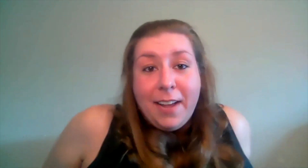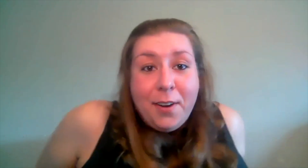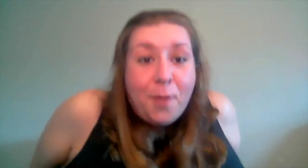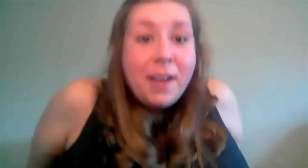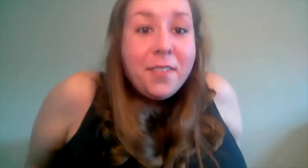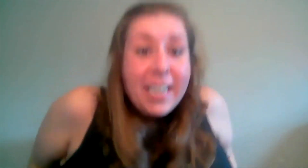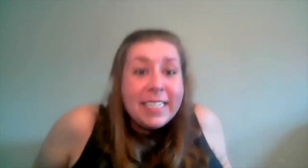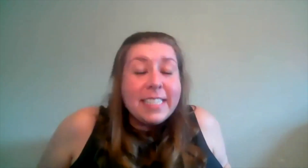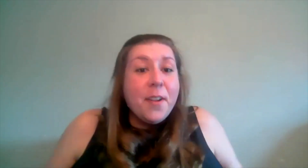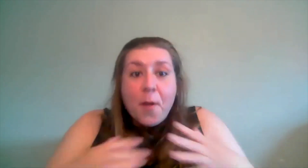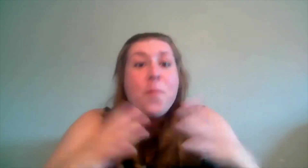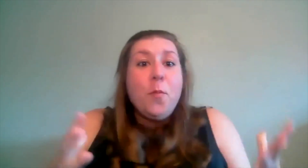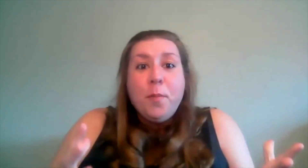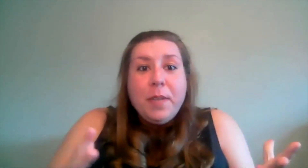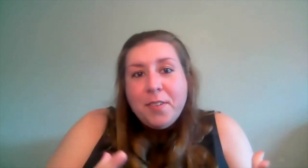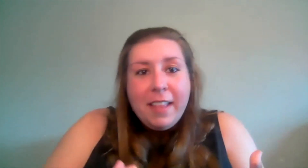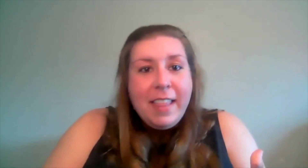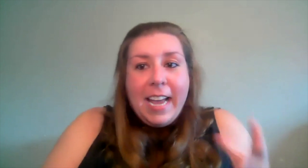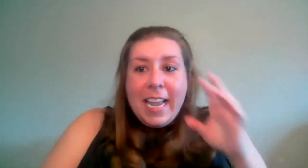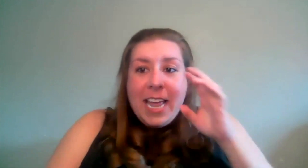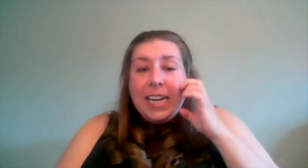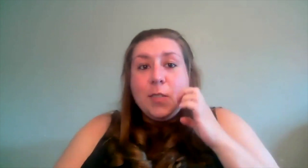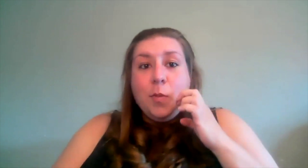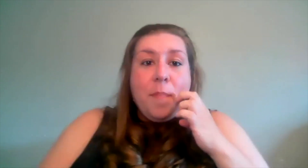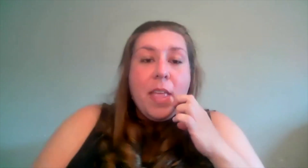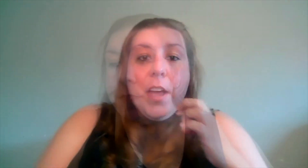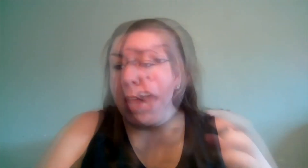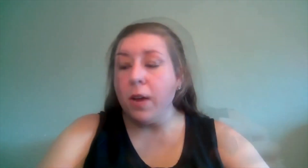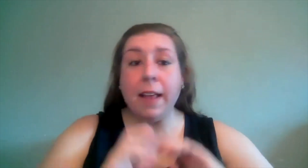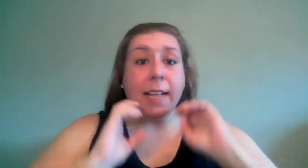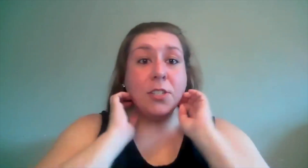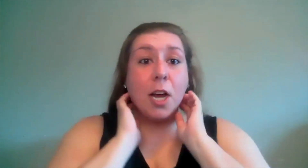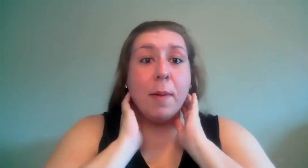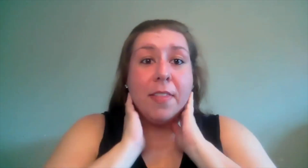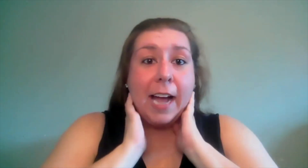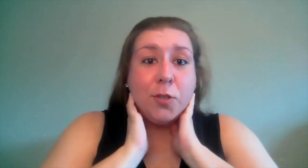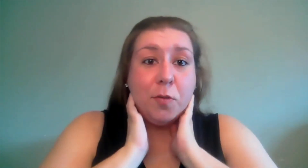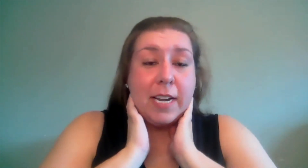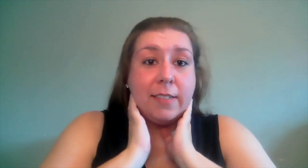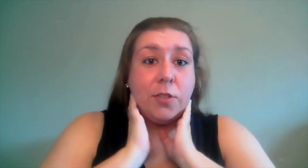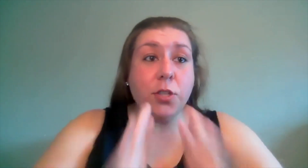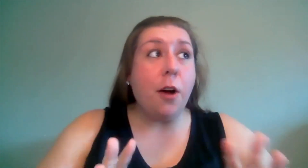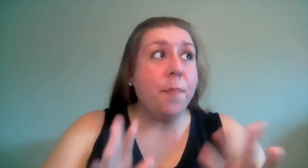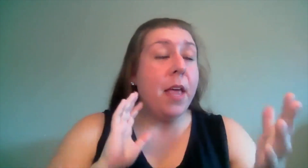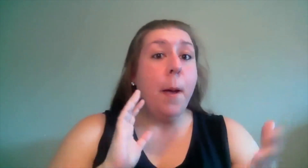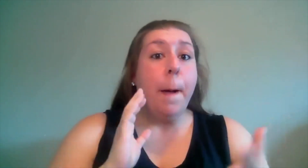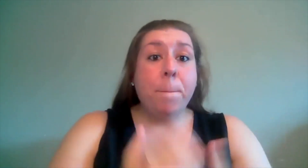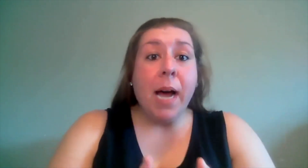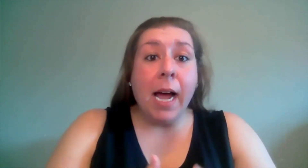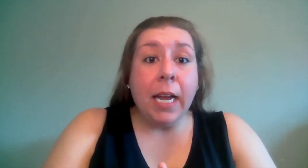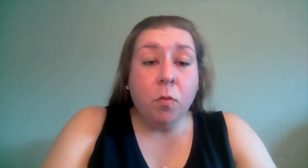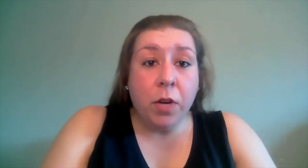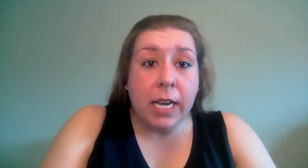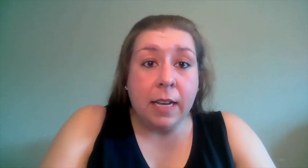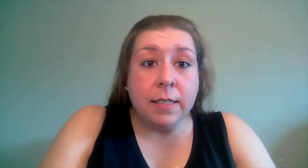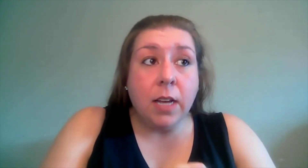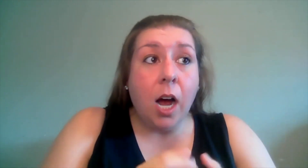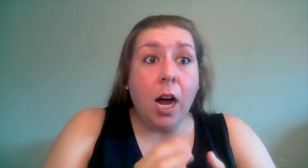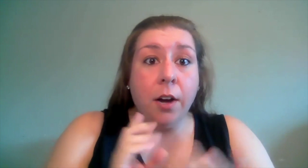out at all my readings we'll be doing that as well okay let's talk about the actual readings so my readings are